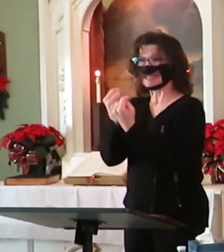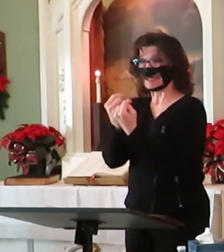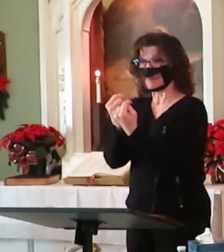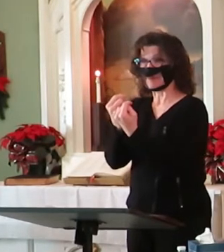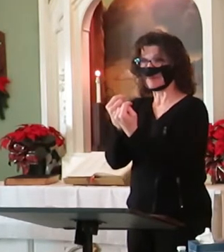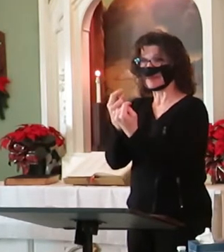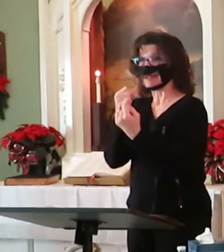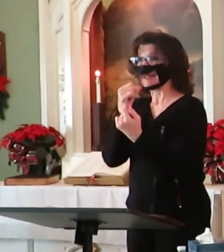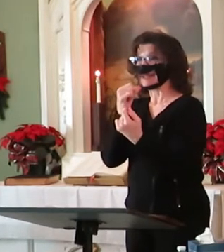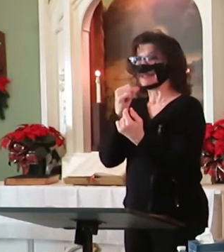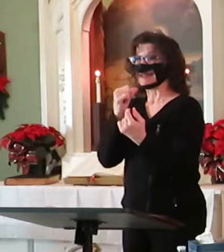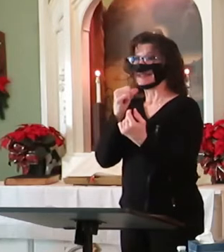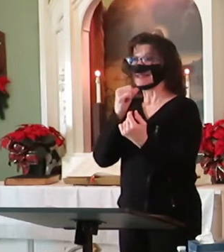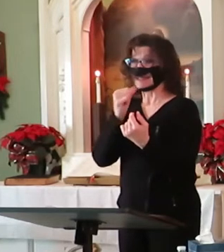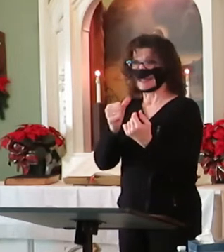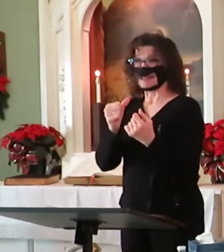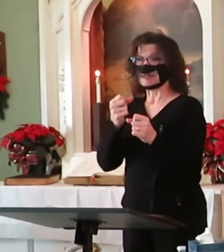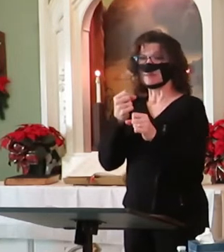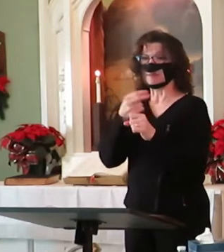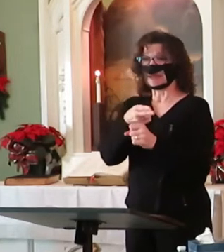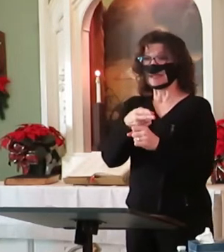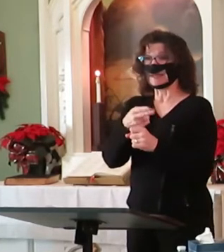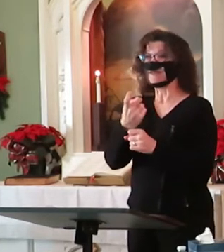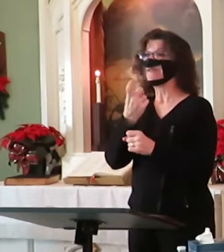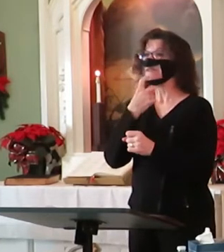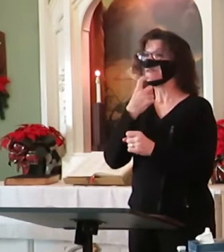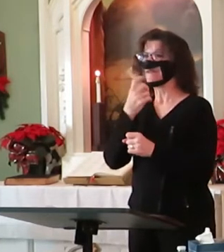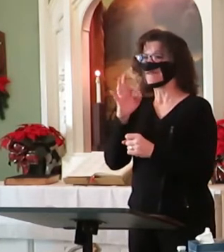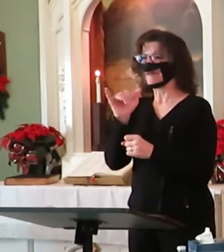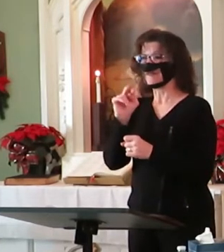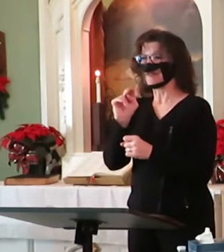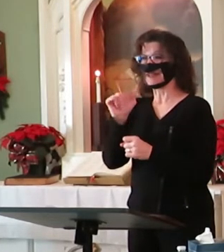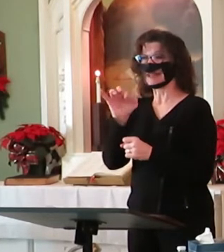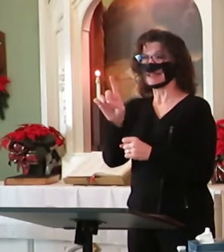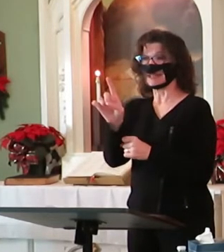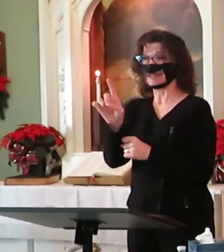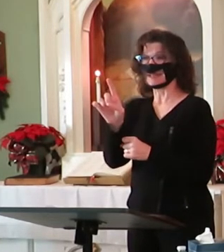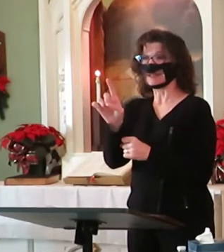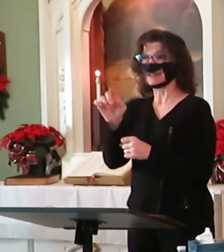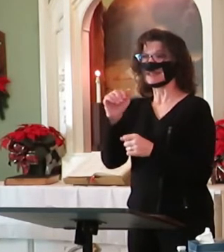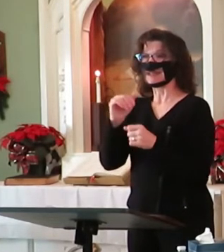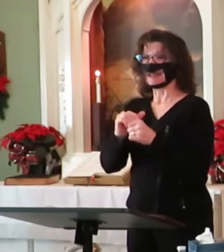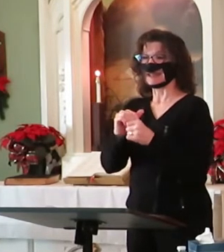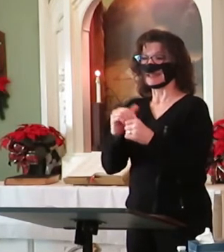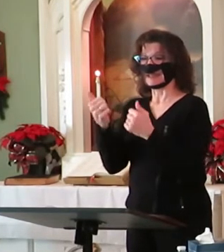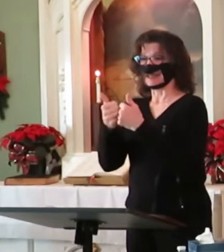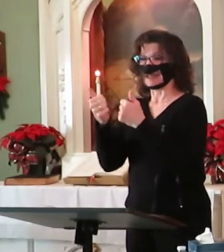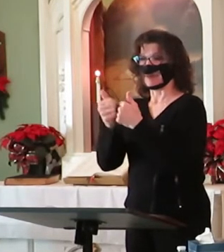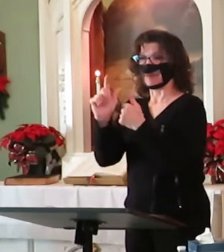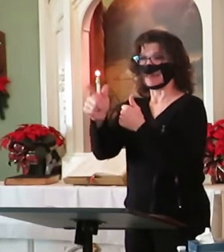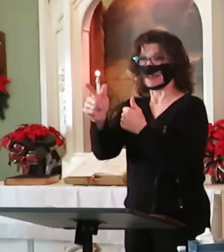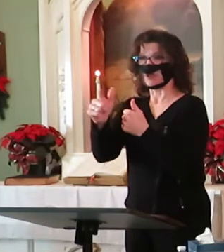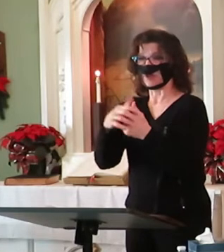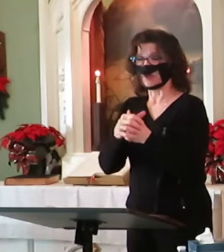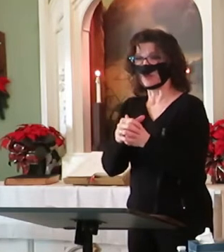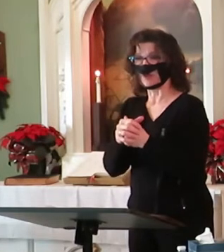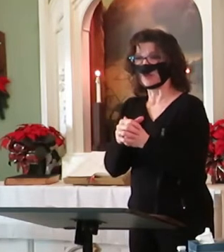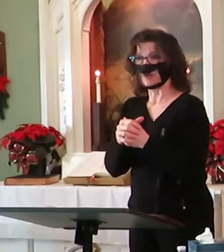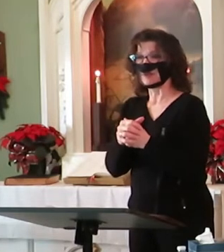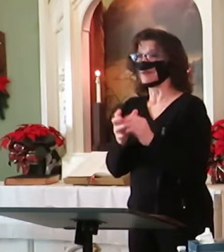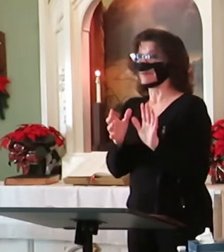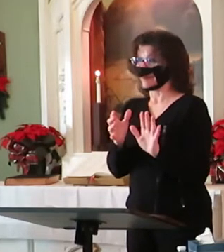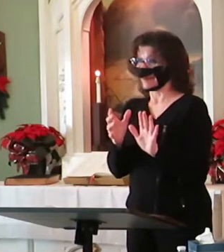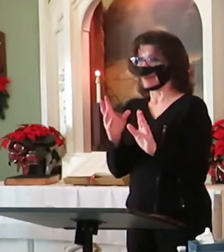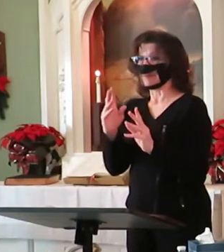beat Finland in the finals in a somewhat anticlimactic game played two days later. People of the